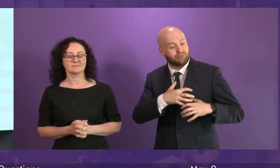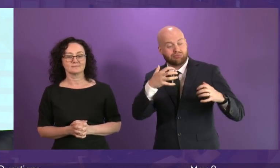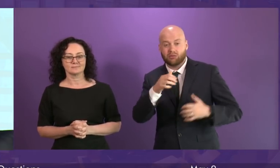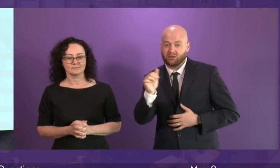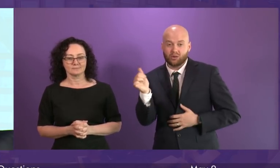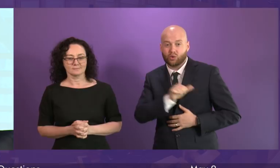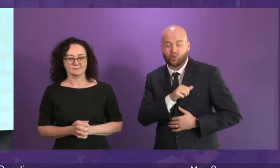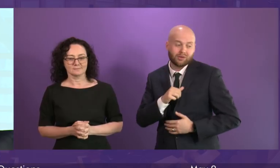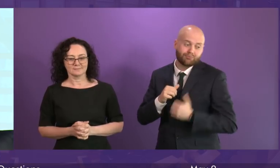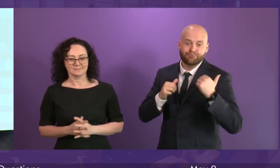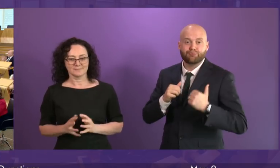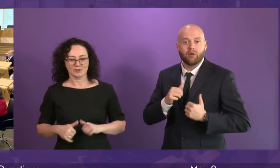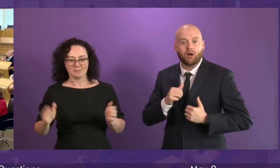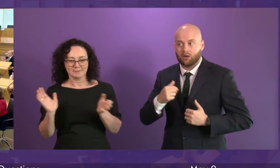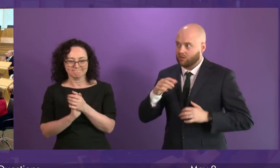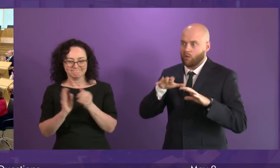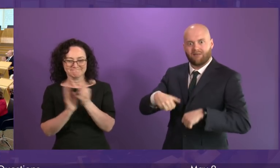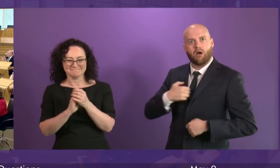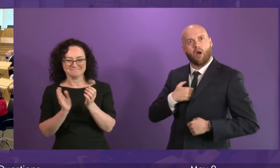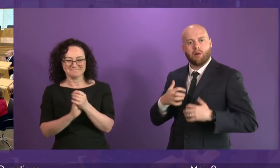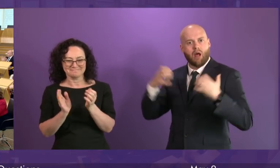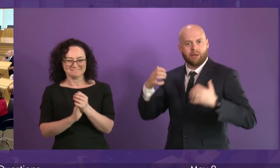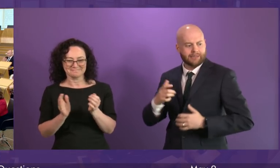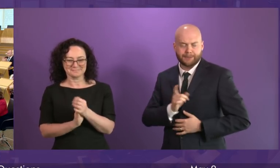people of Scotland's Parliament? First Minister.